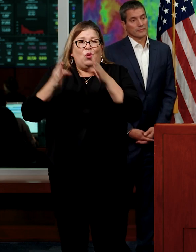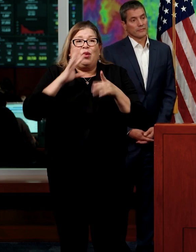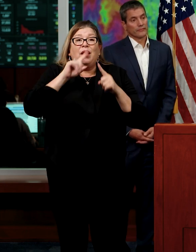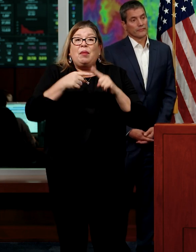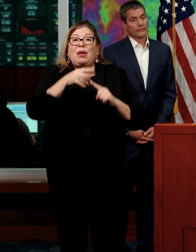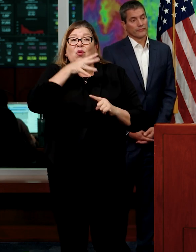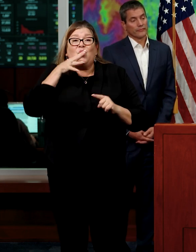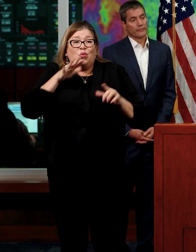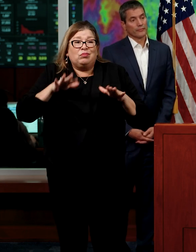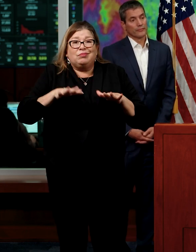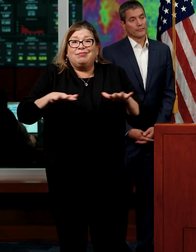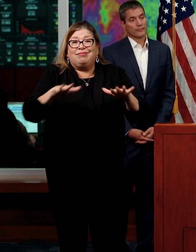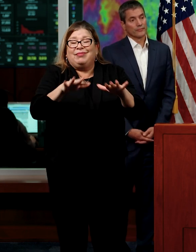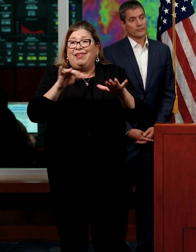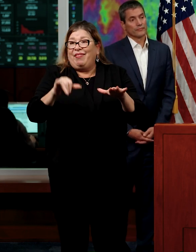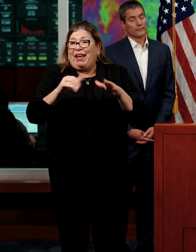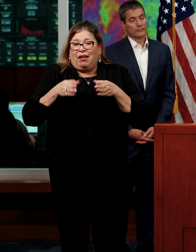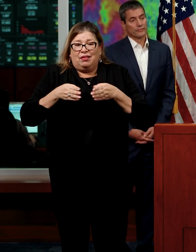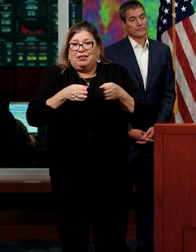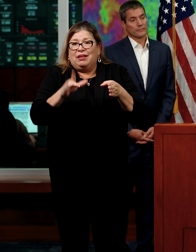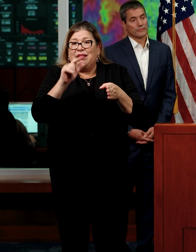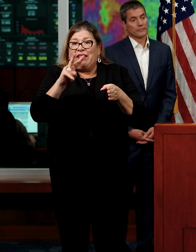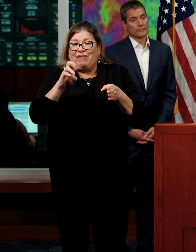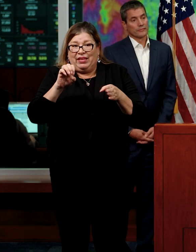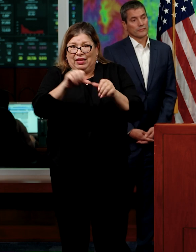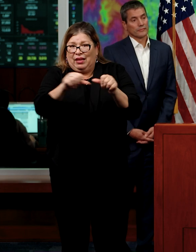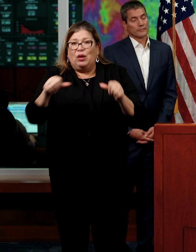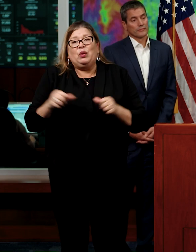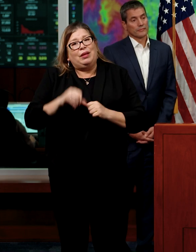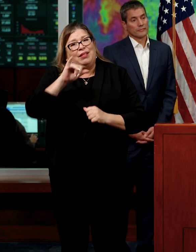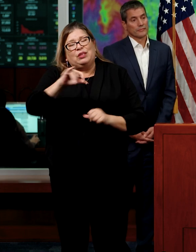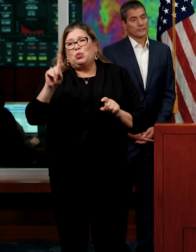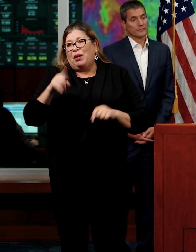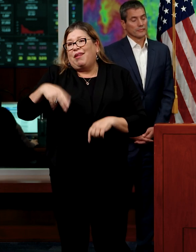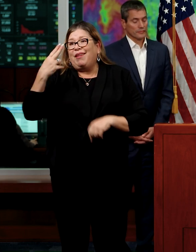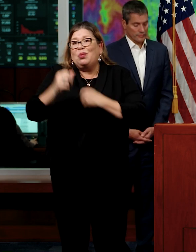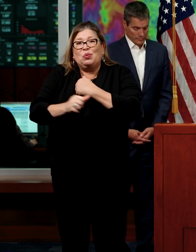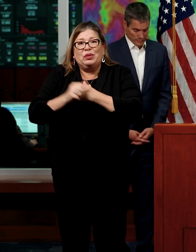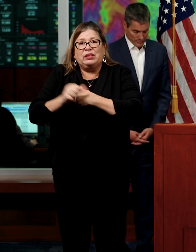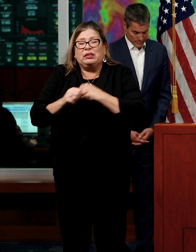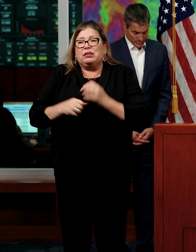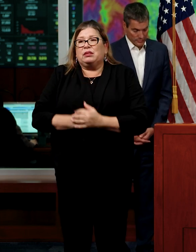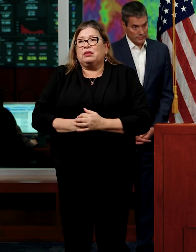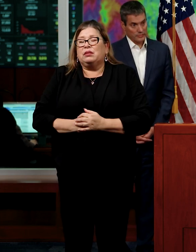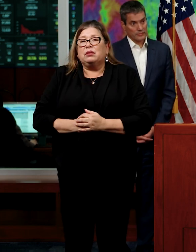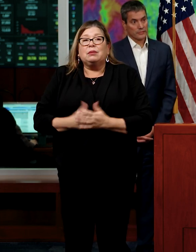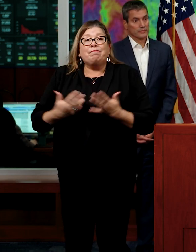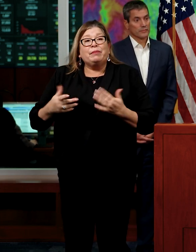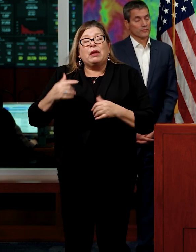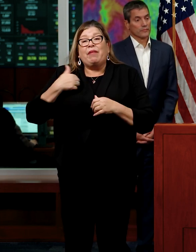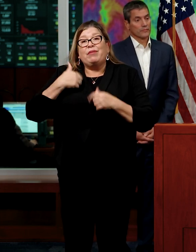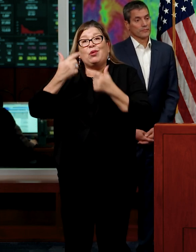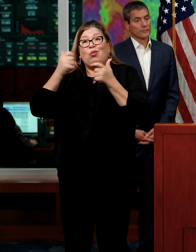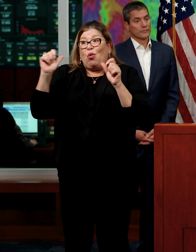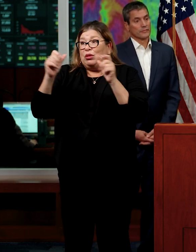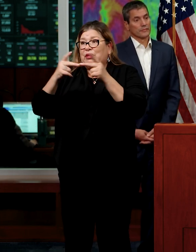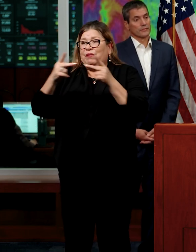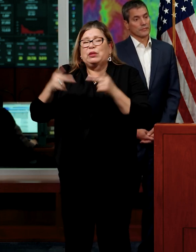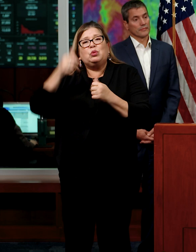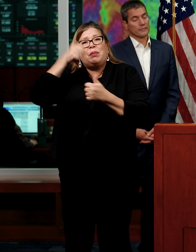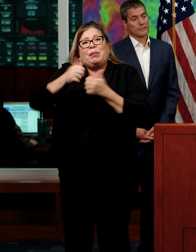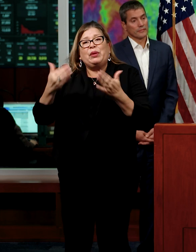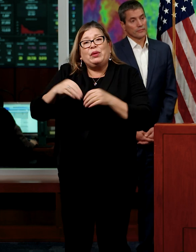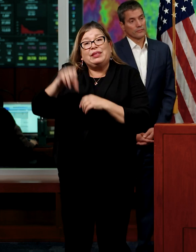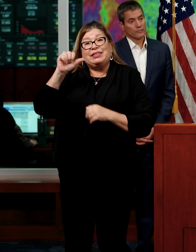I think pose the greatest risk. As I mentioned, in terms of large facilities, here in the